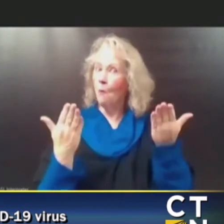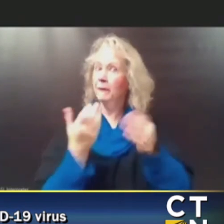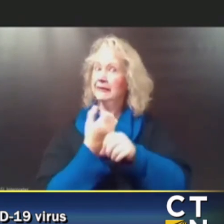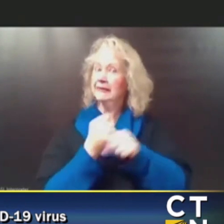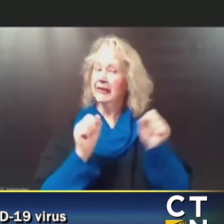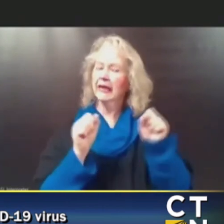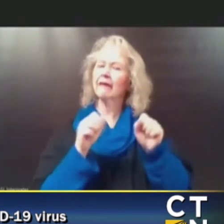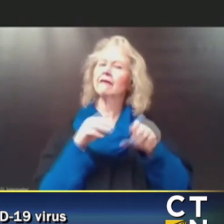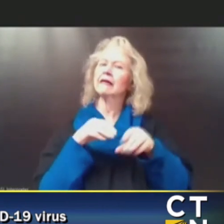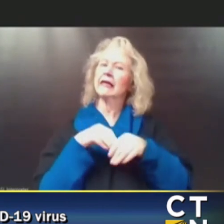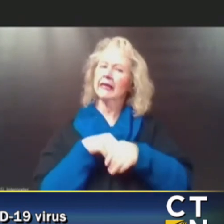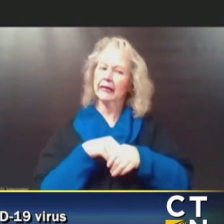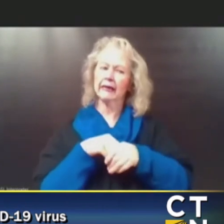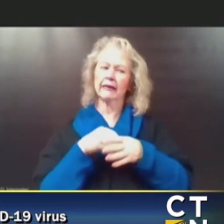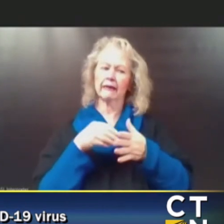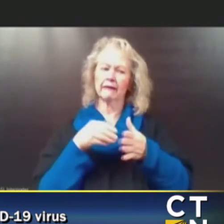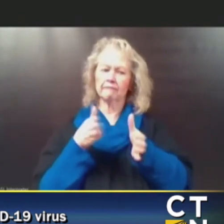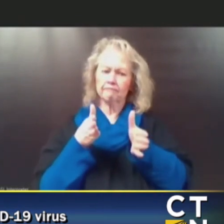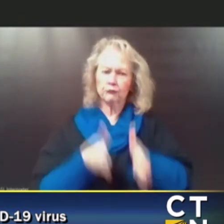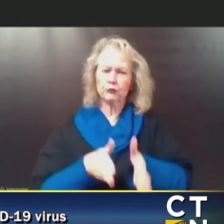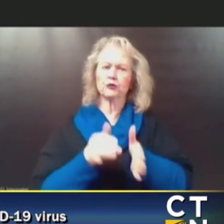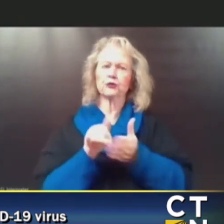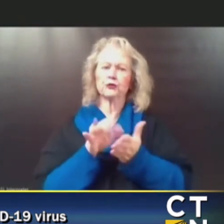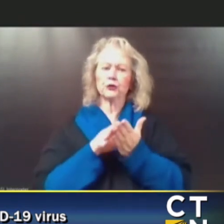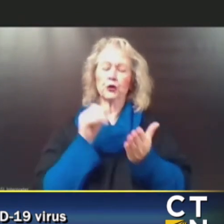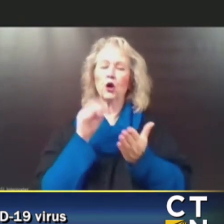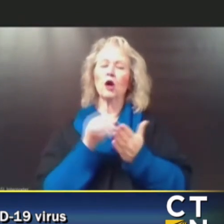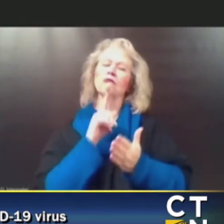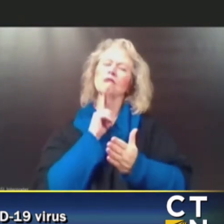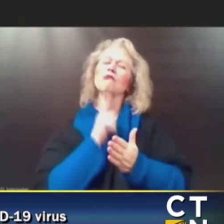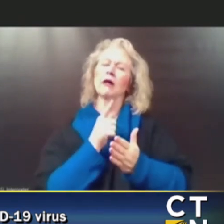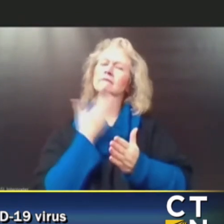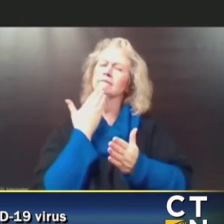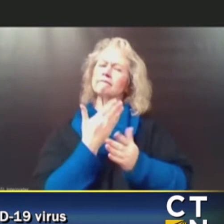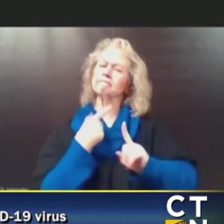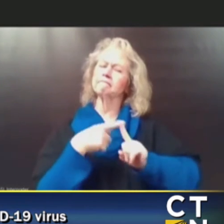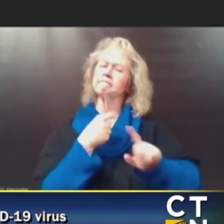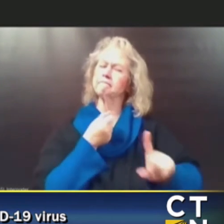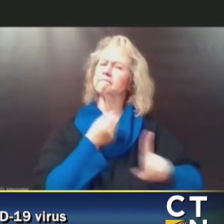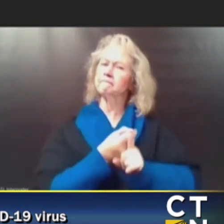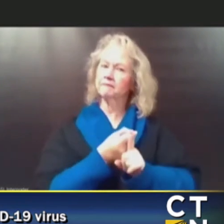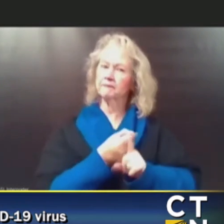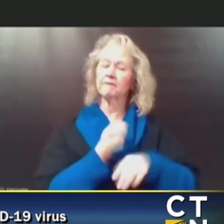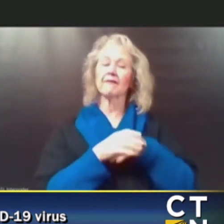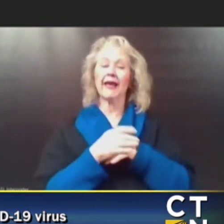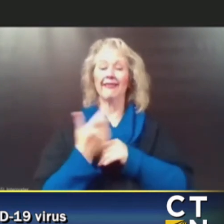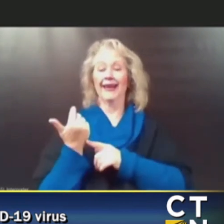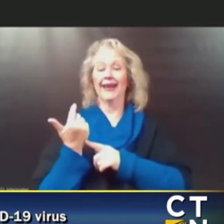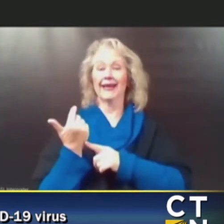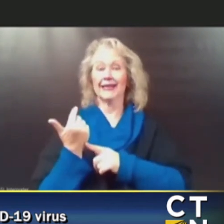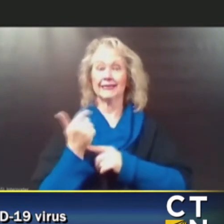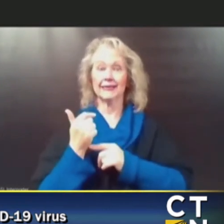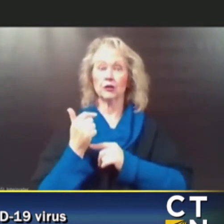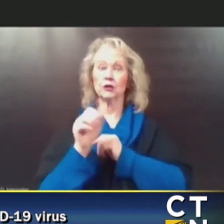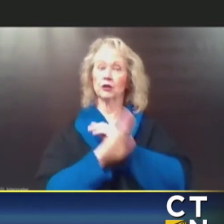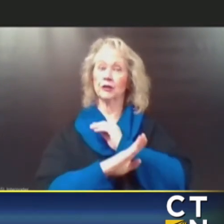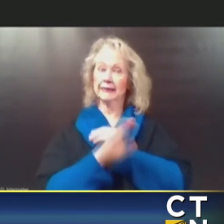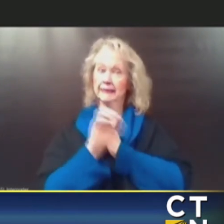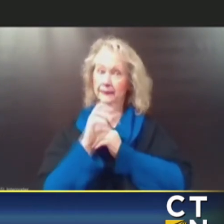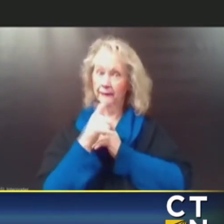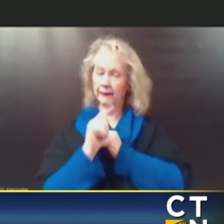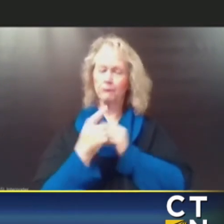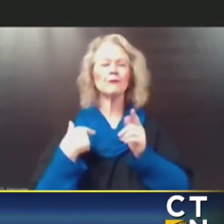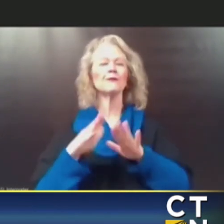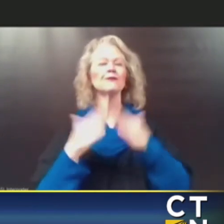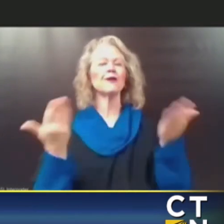person learning, and what an extraordinary difference that made for them. And then just this last September, we were open again.